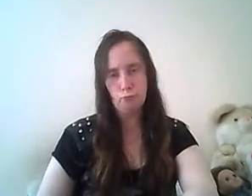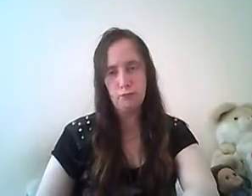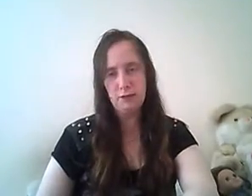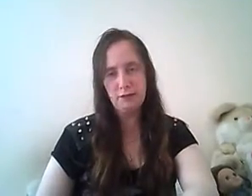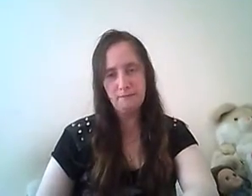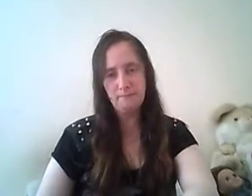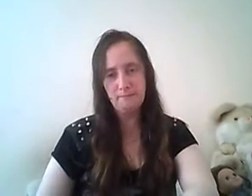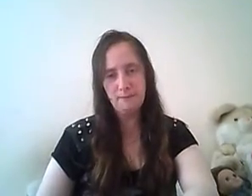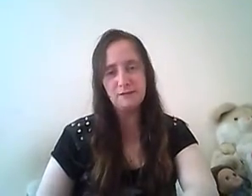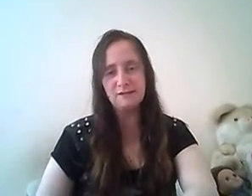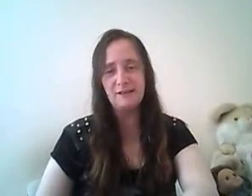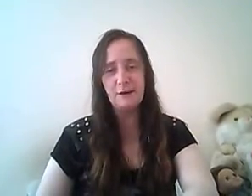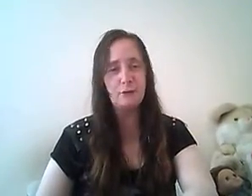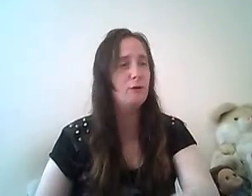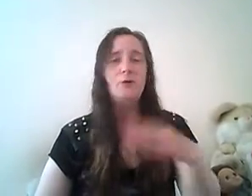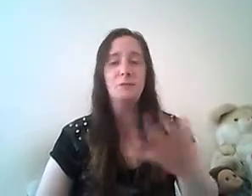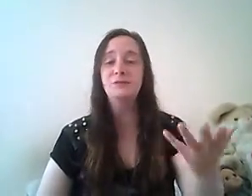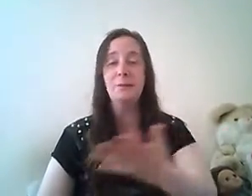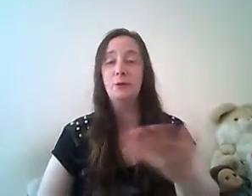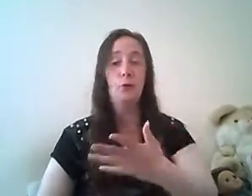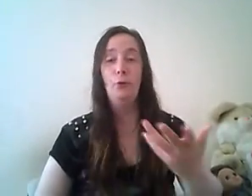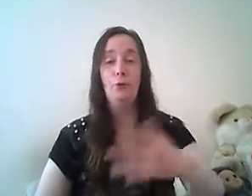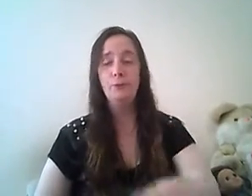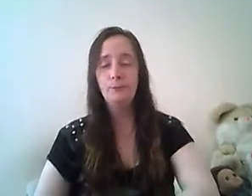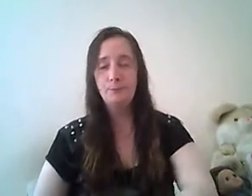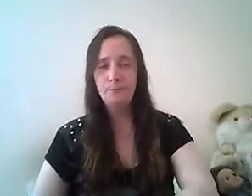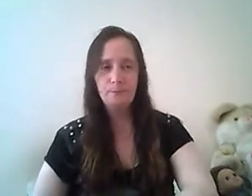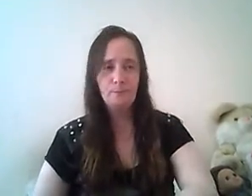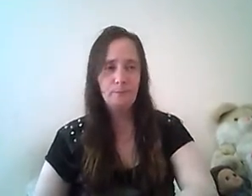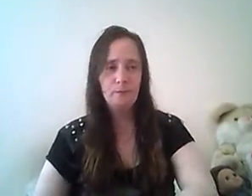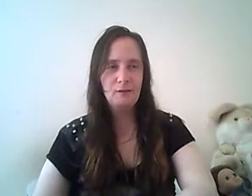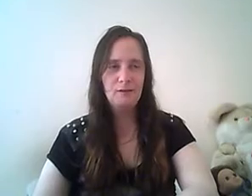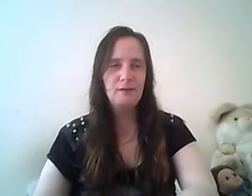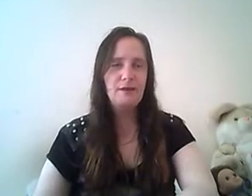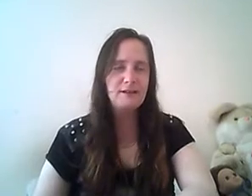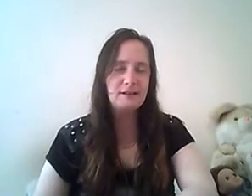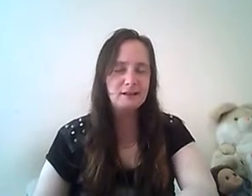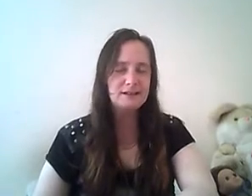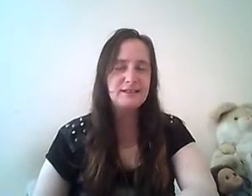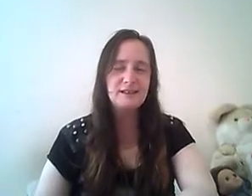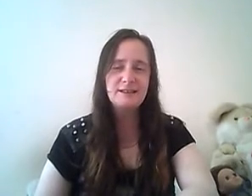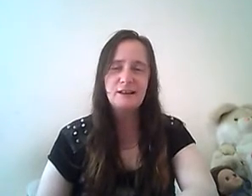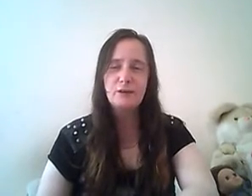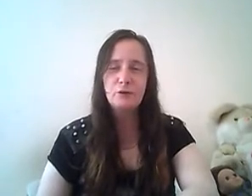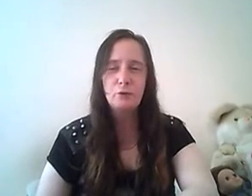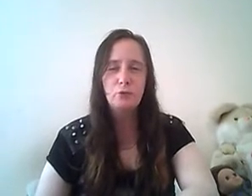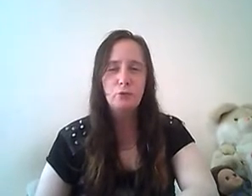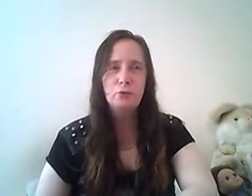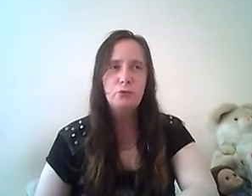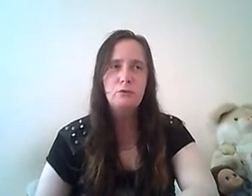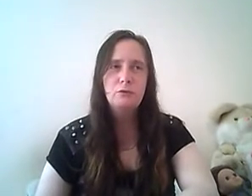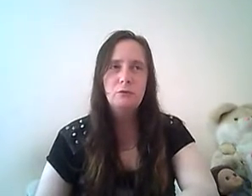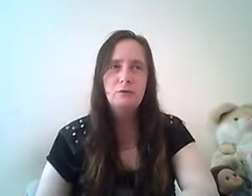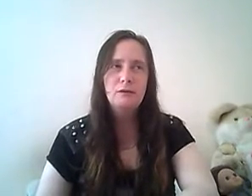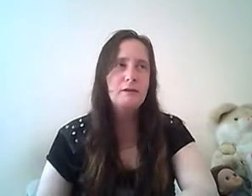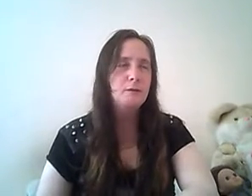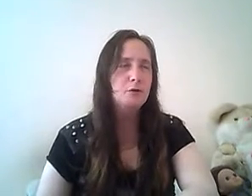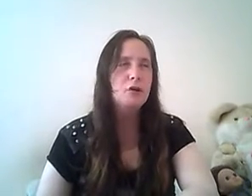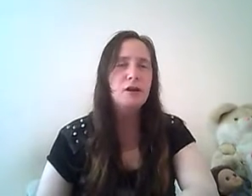really that was a scenario i thought that was something new then you had like a second scenario you're like